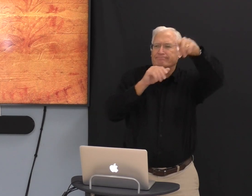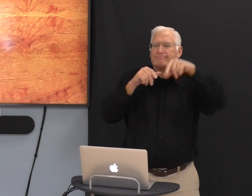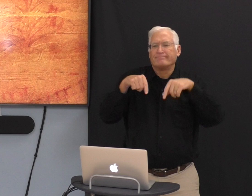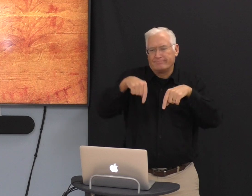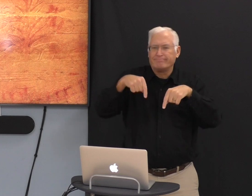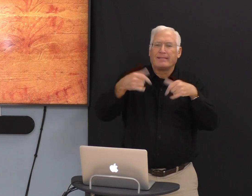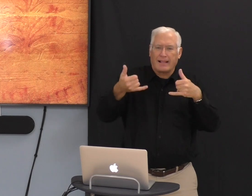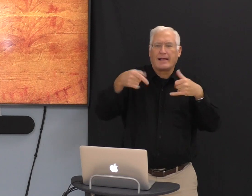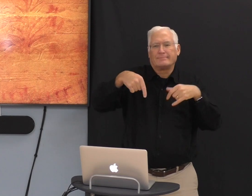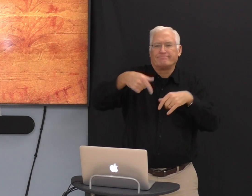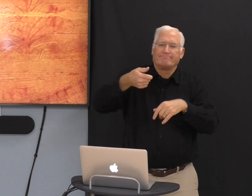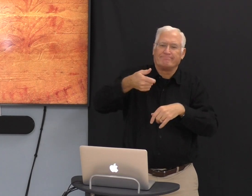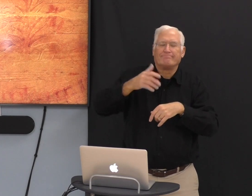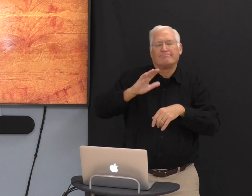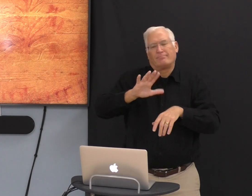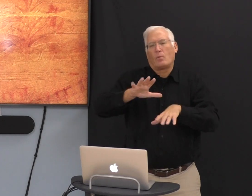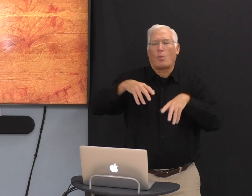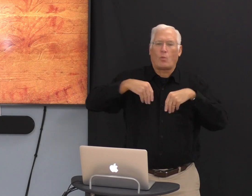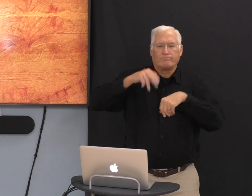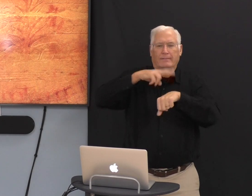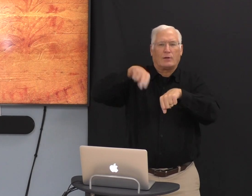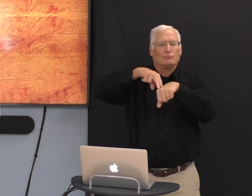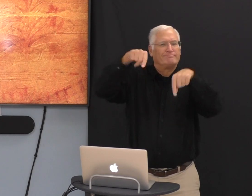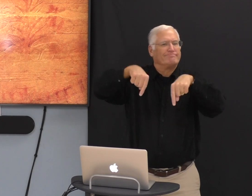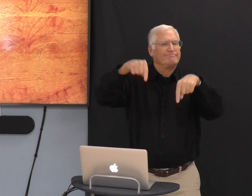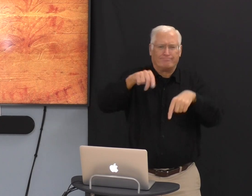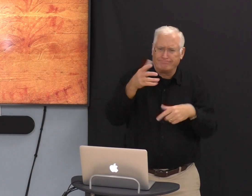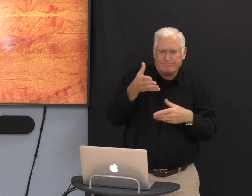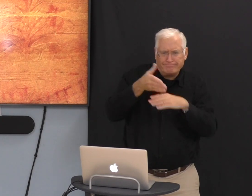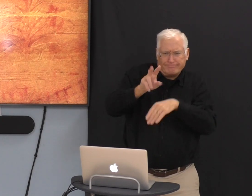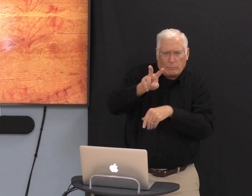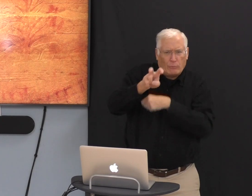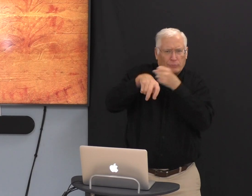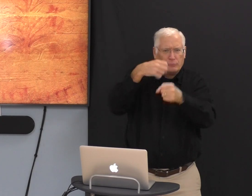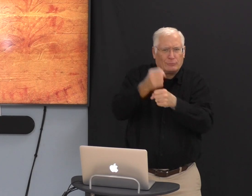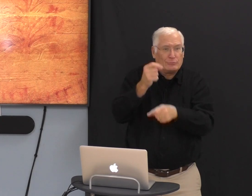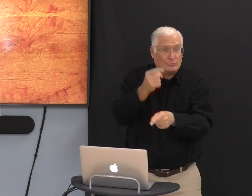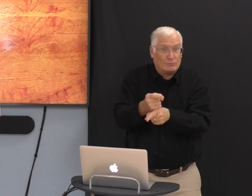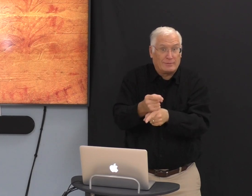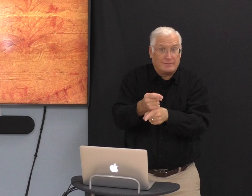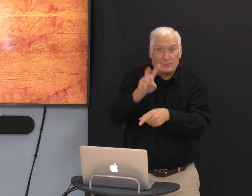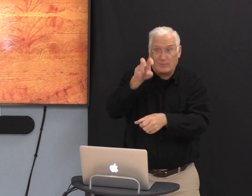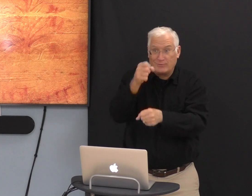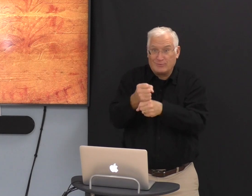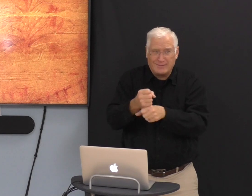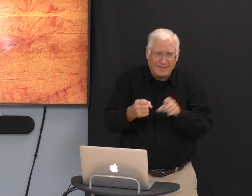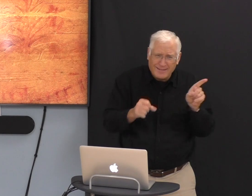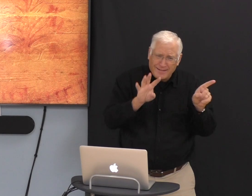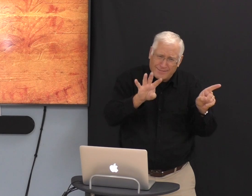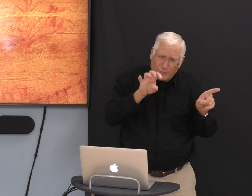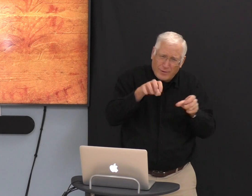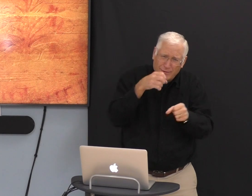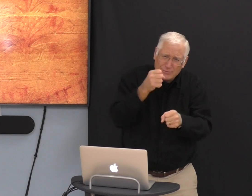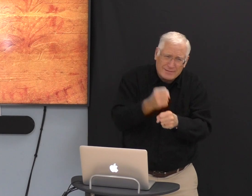independence we declared from England. You know, we declared ourselves a nation, right? It's been